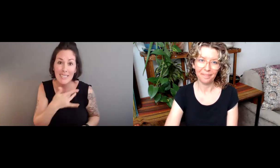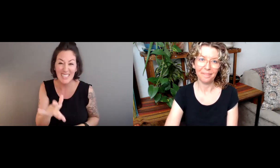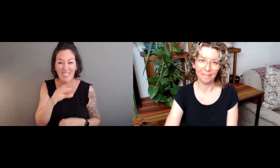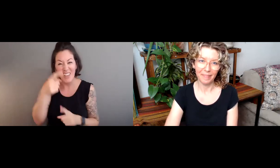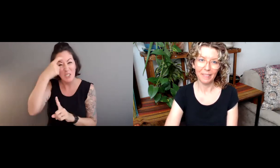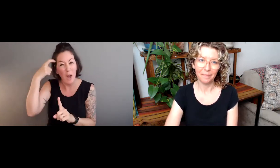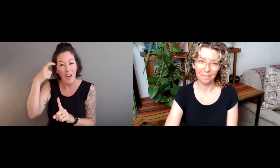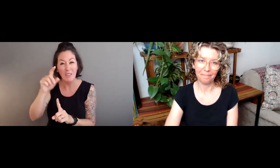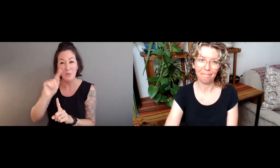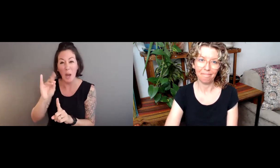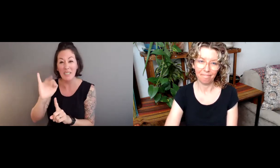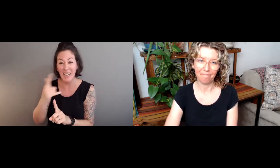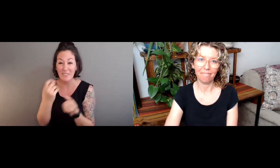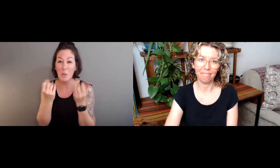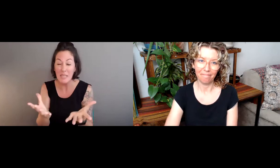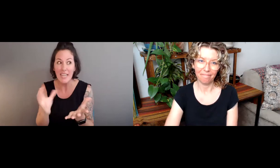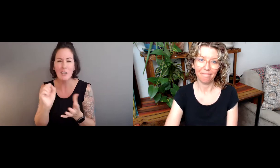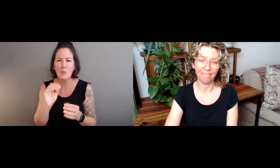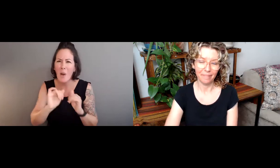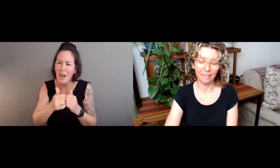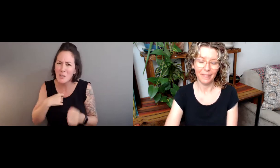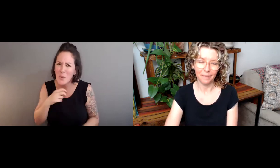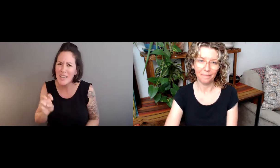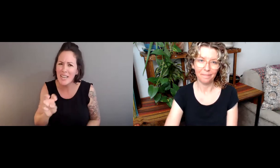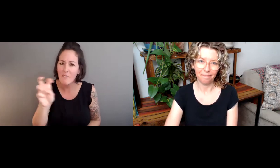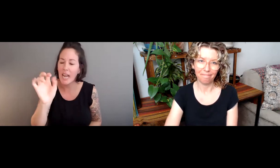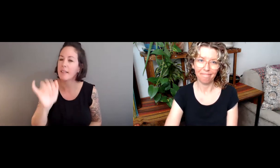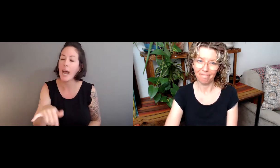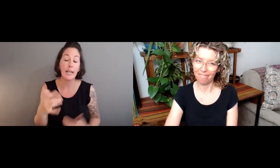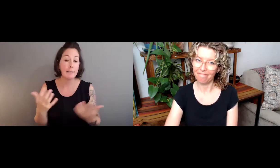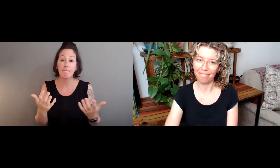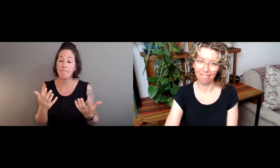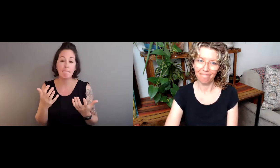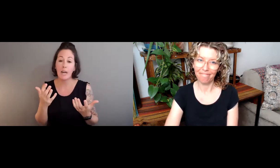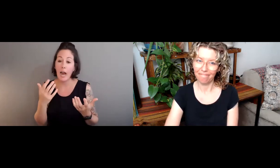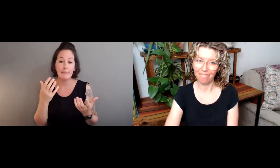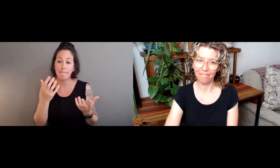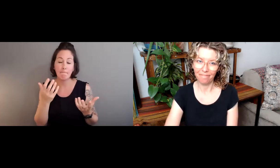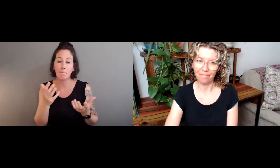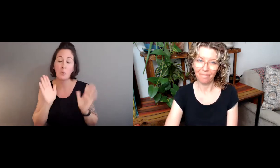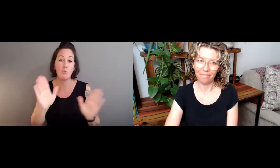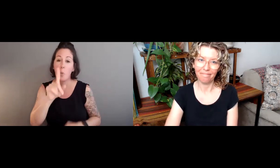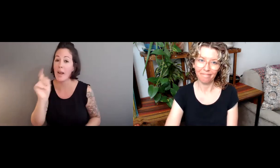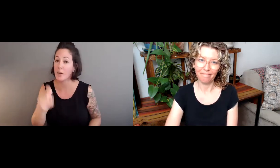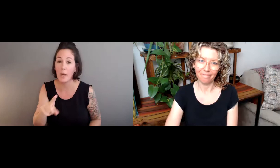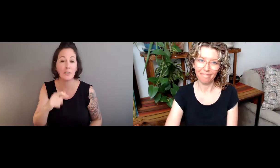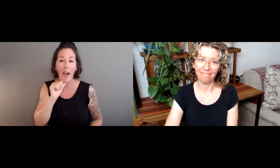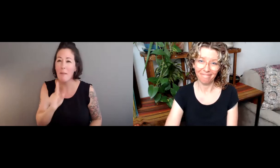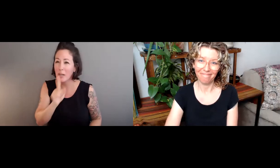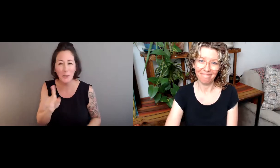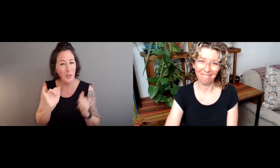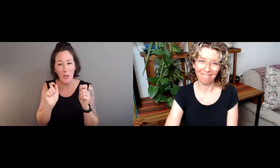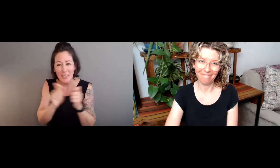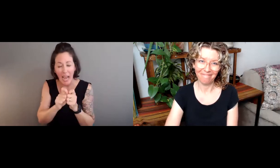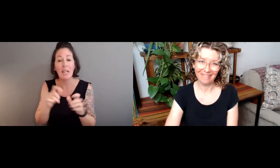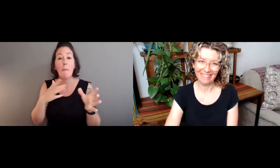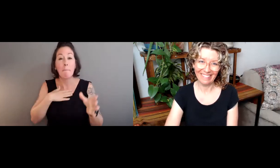Because those issues of language are hot and can be traumatizing for many people. And so how is that something that we navigate in terms